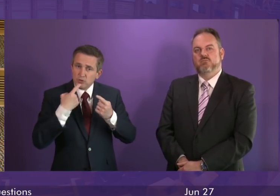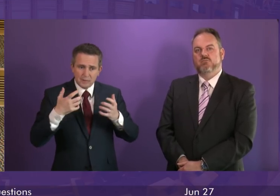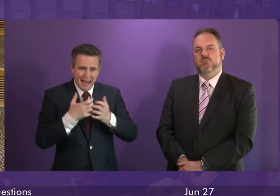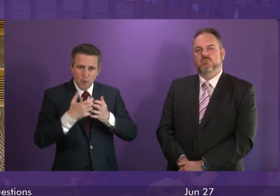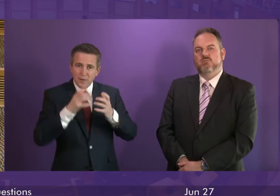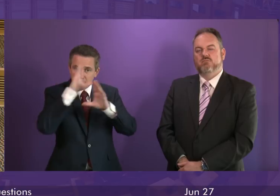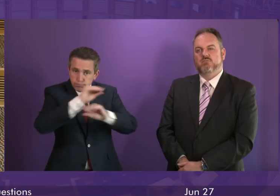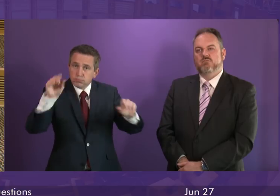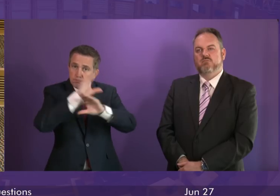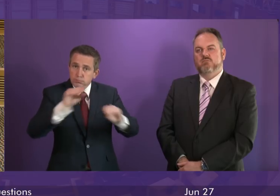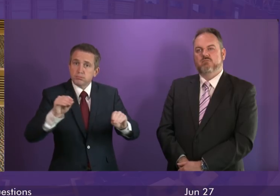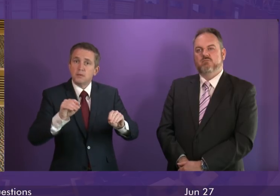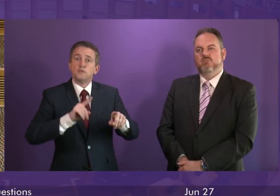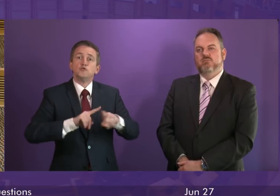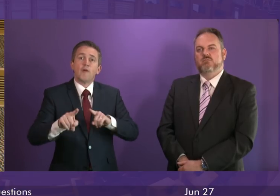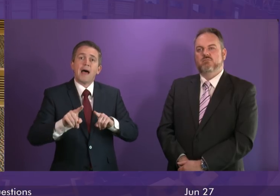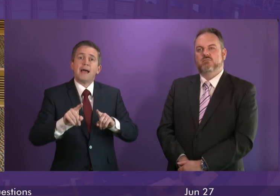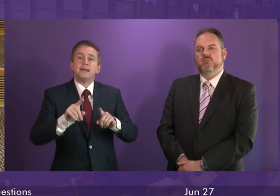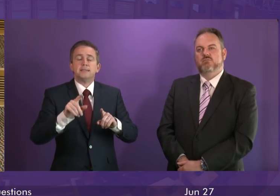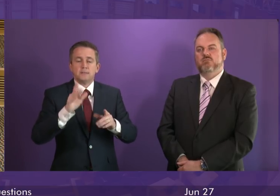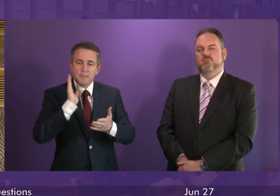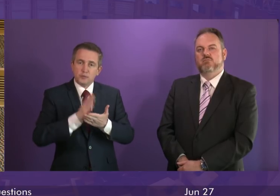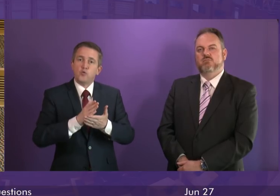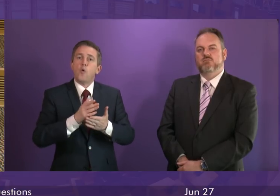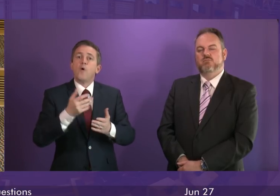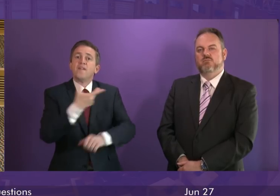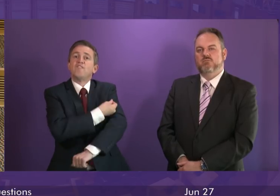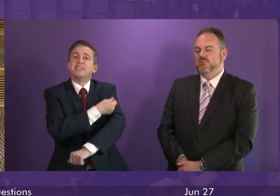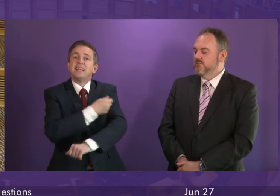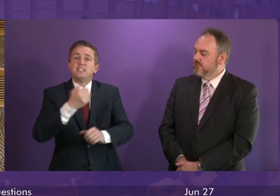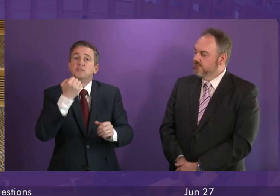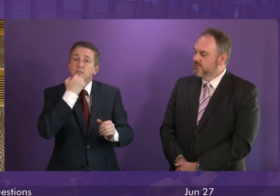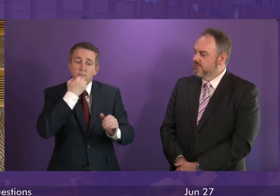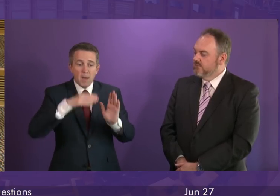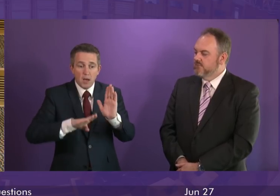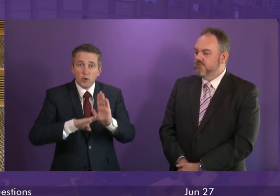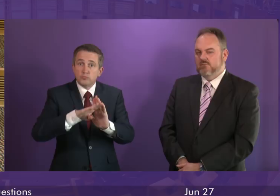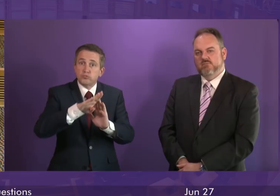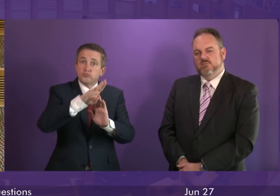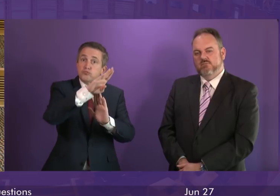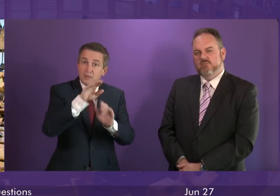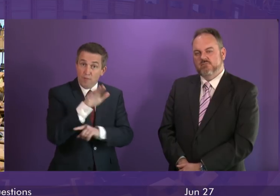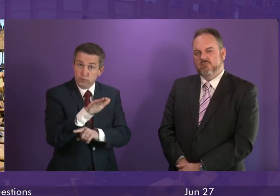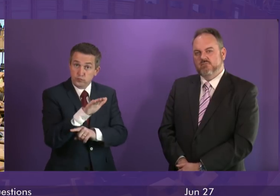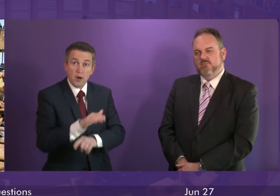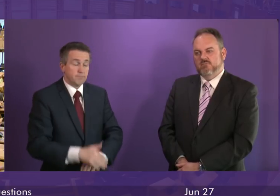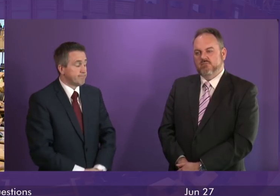practical arrangements we can put in place to ensure that those rates remain as high as they are and indeed get higher in the future.